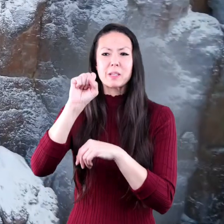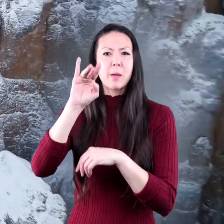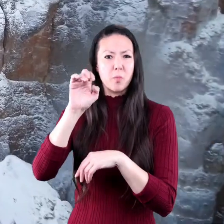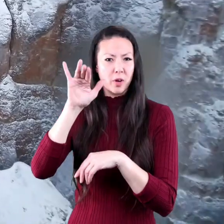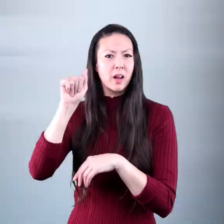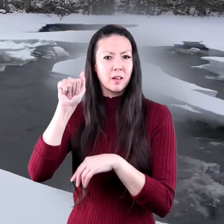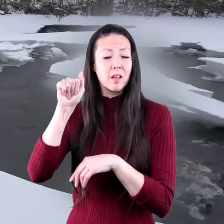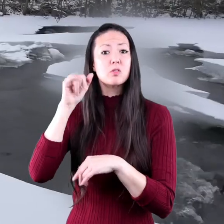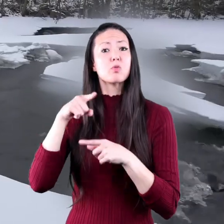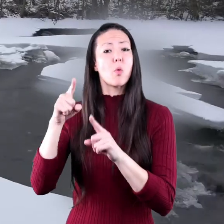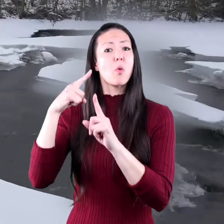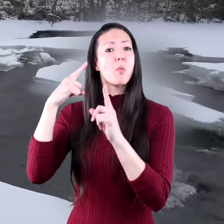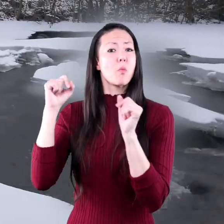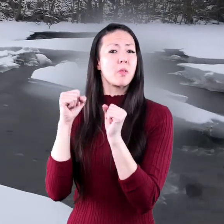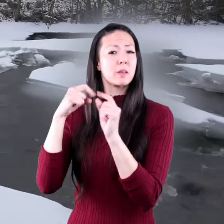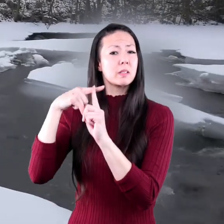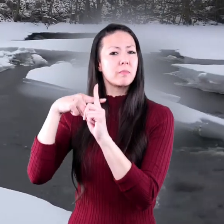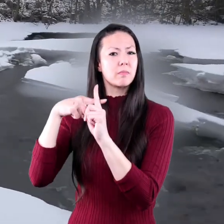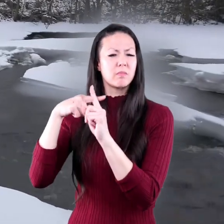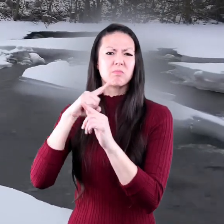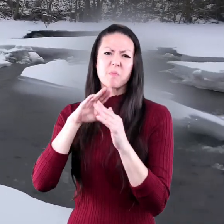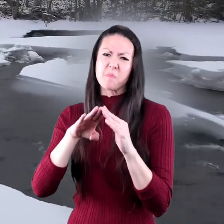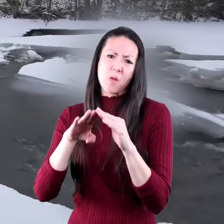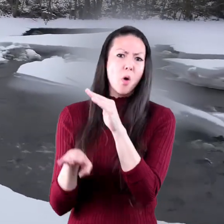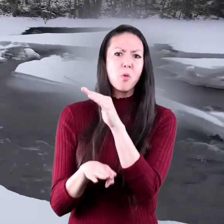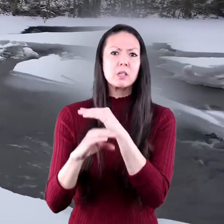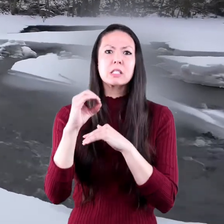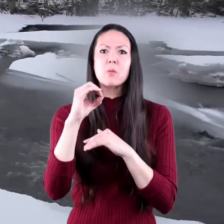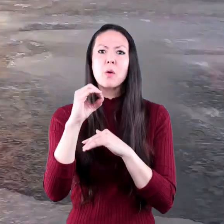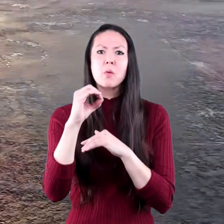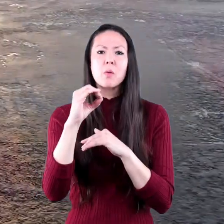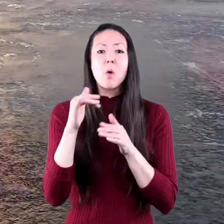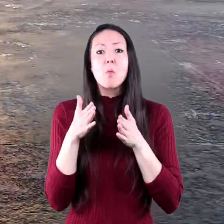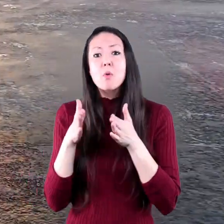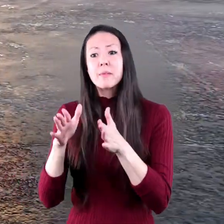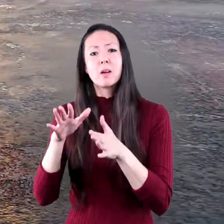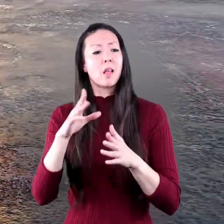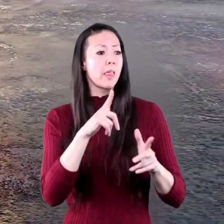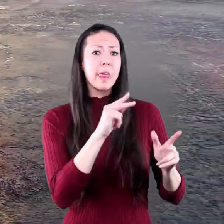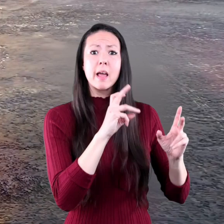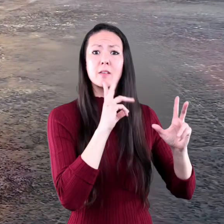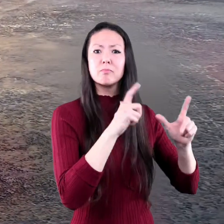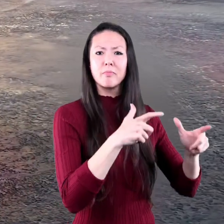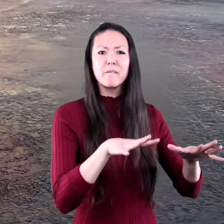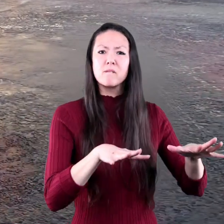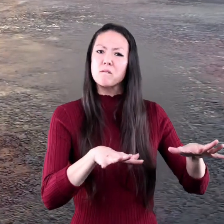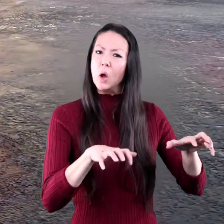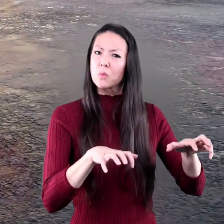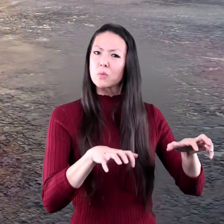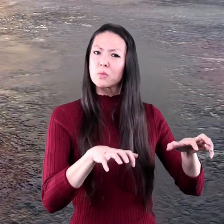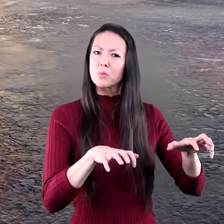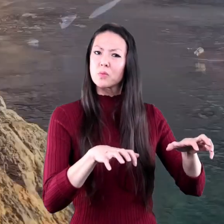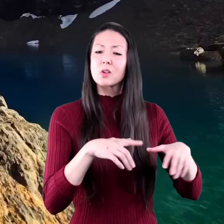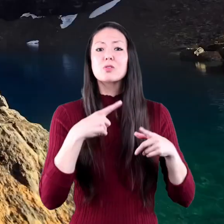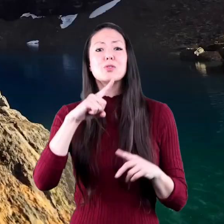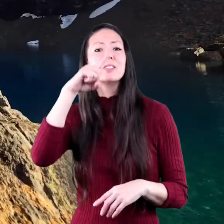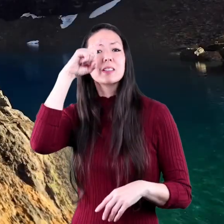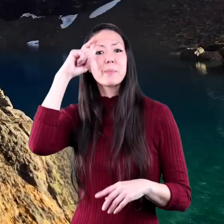In winter, the temperature is below zero and the rivers and lakes are frozen. But in summer,